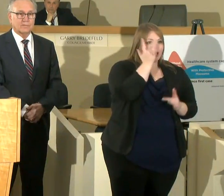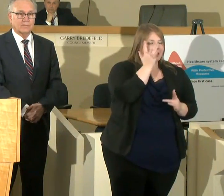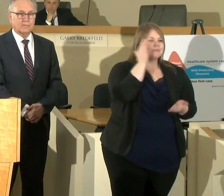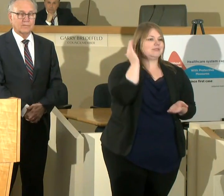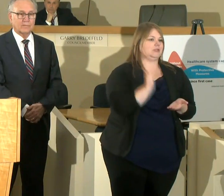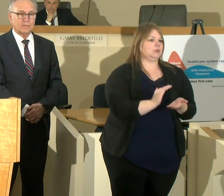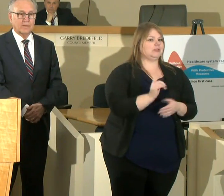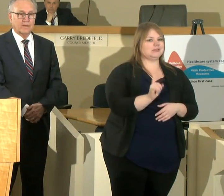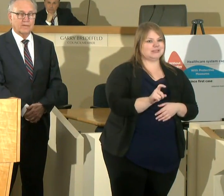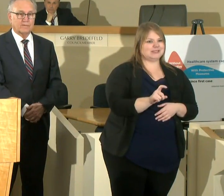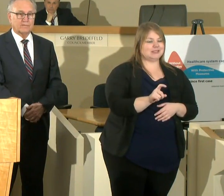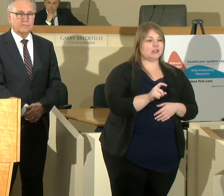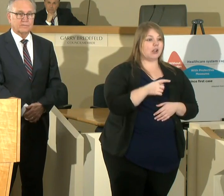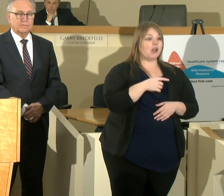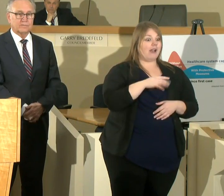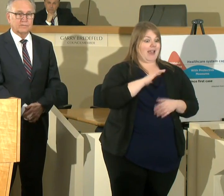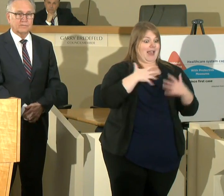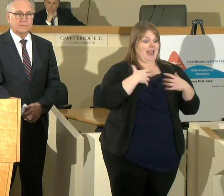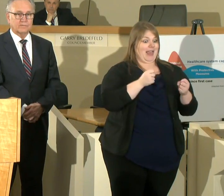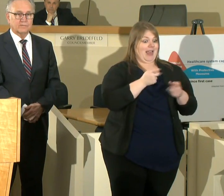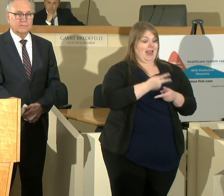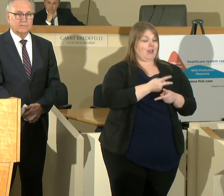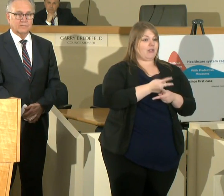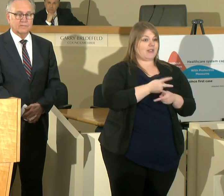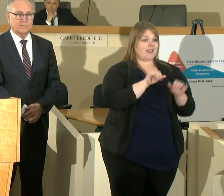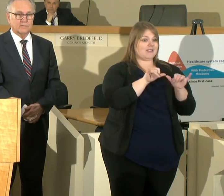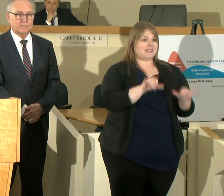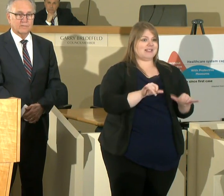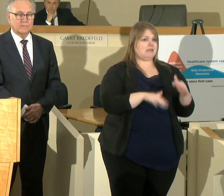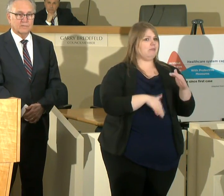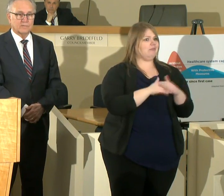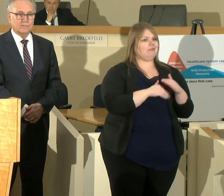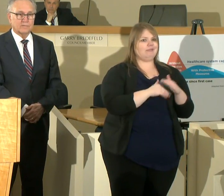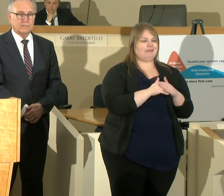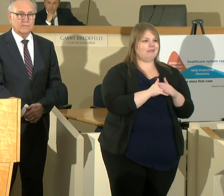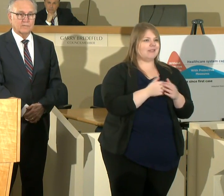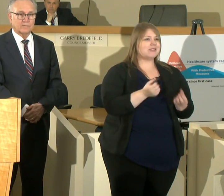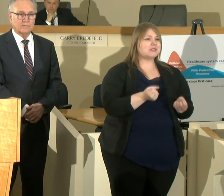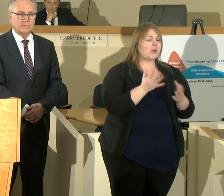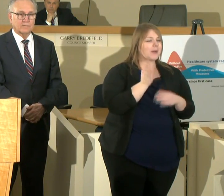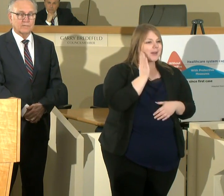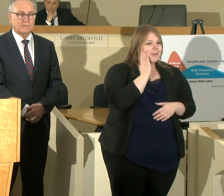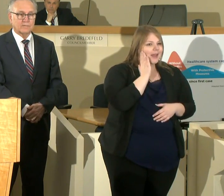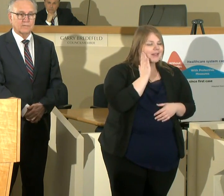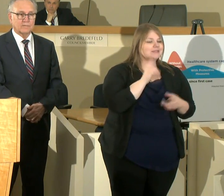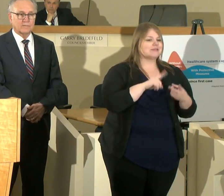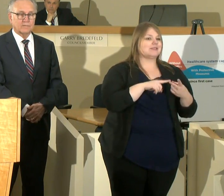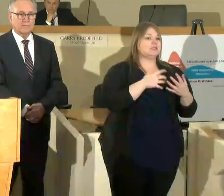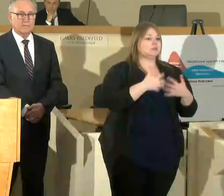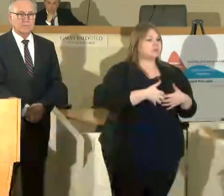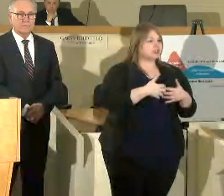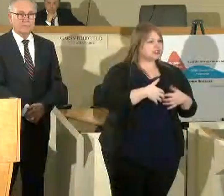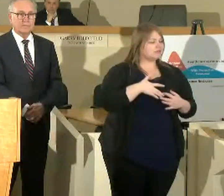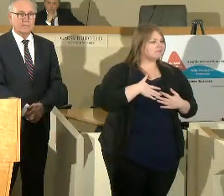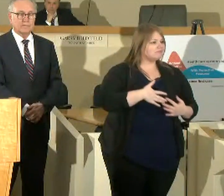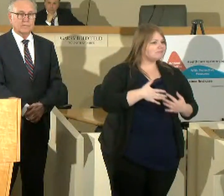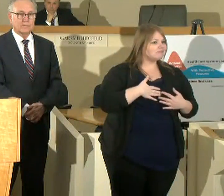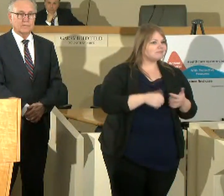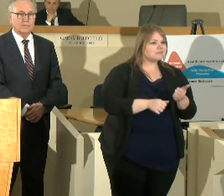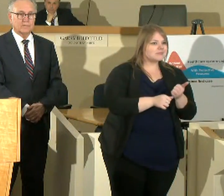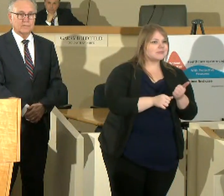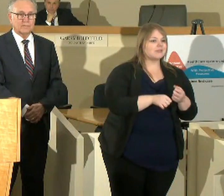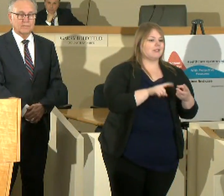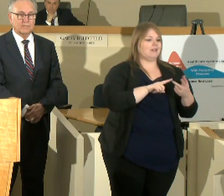capacity within our health care delivery system we only have so many beds we only have so many ventilators we only have so many